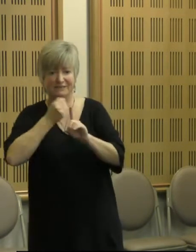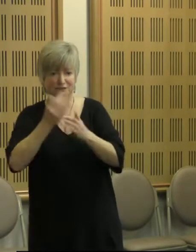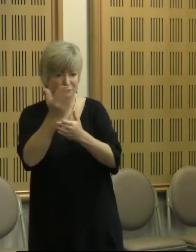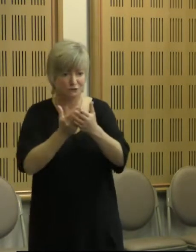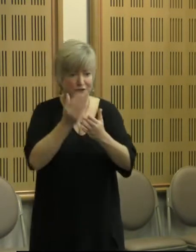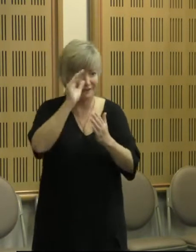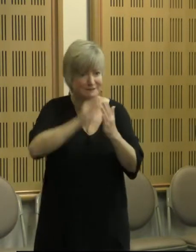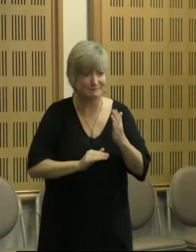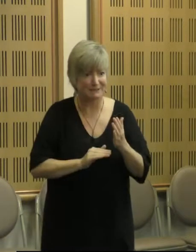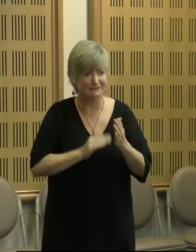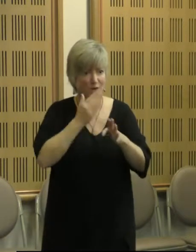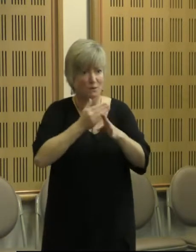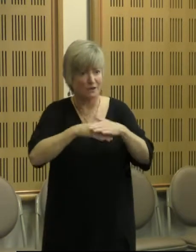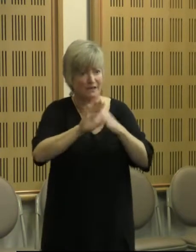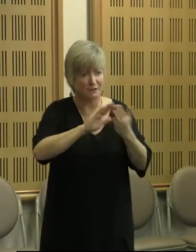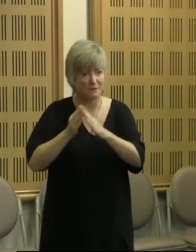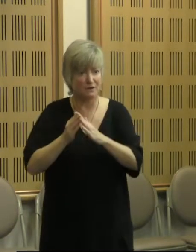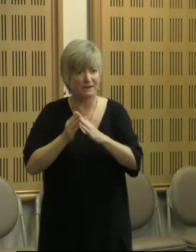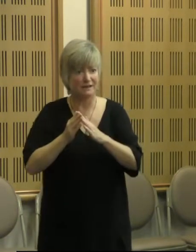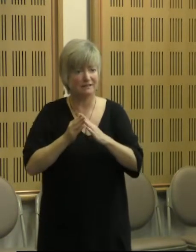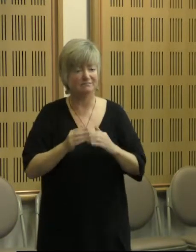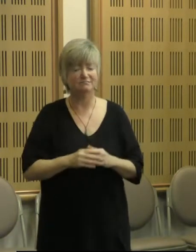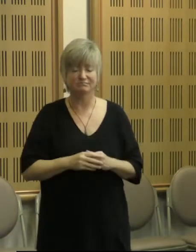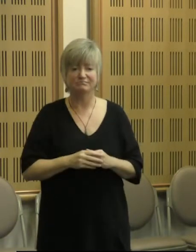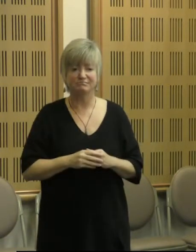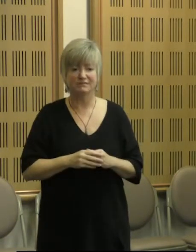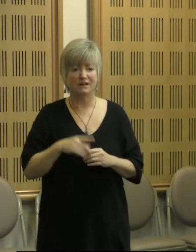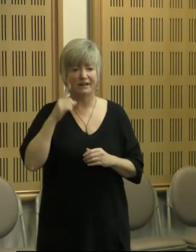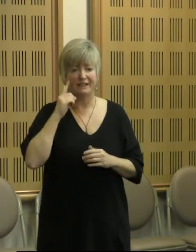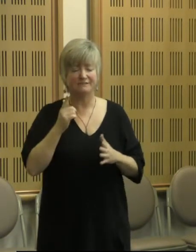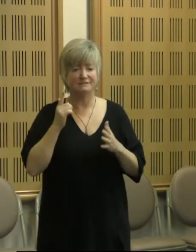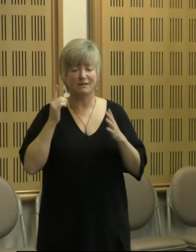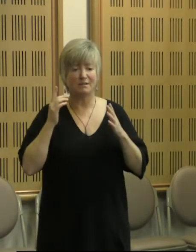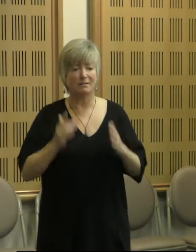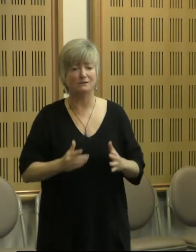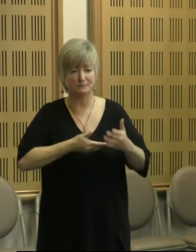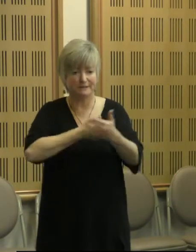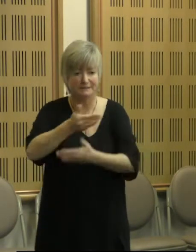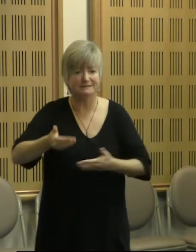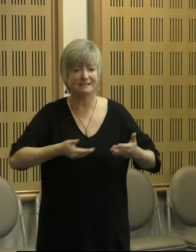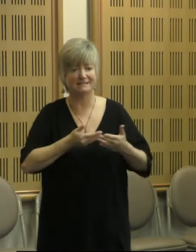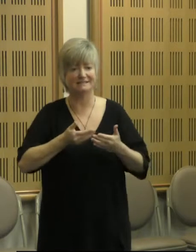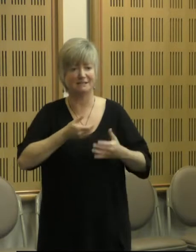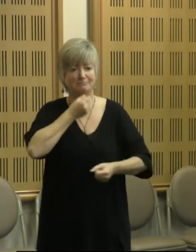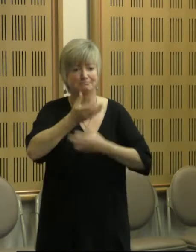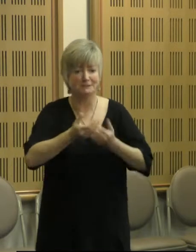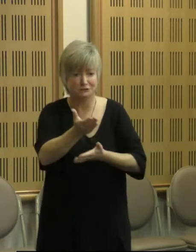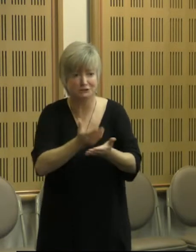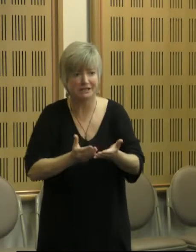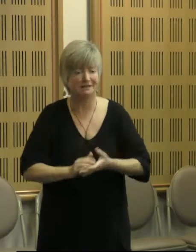in a longer format. Because I think there's so much to be discussed and shared. And I think